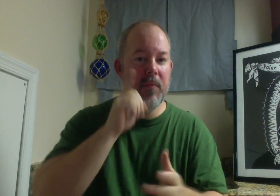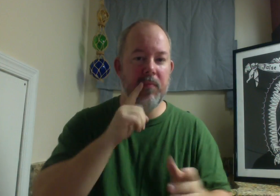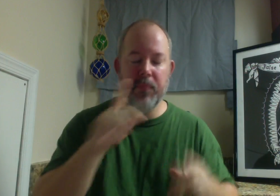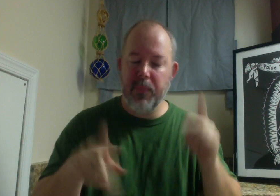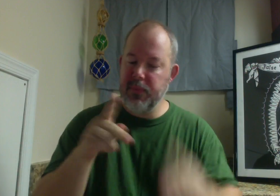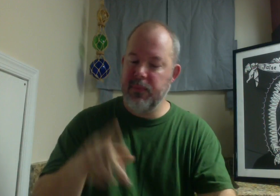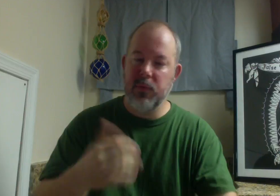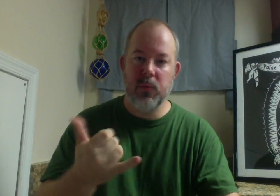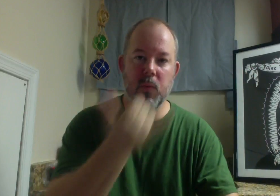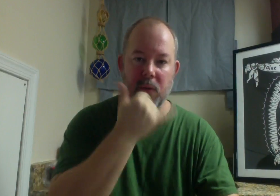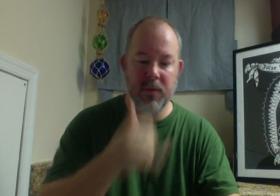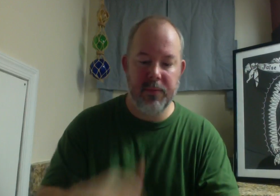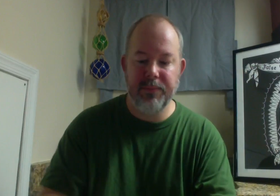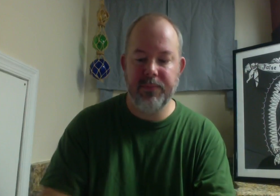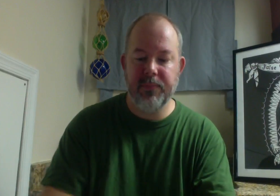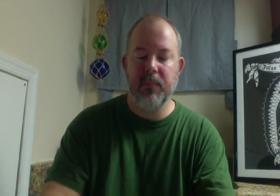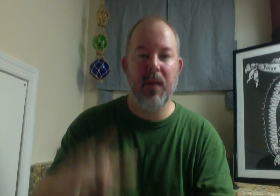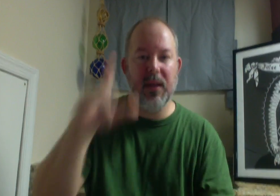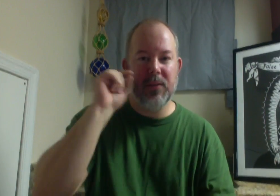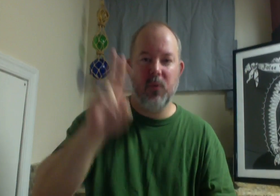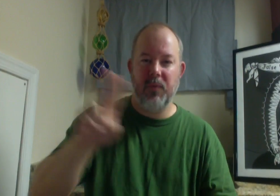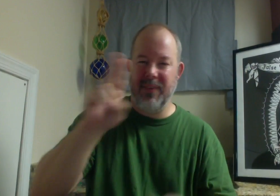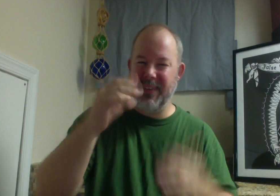These are very